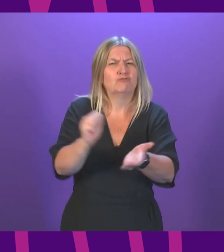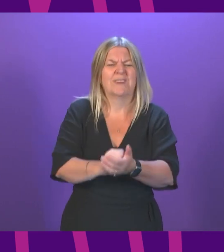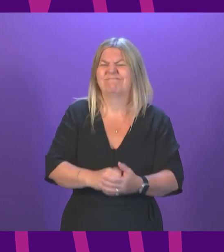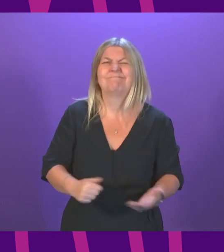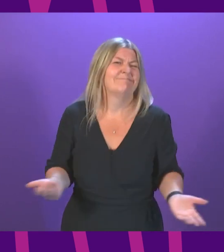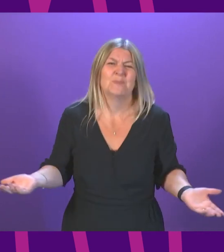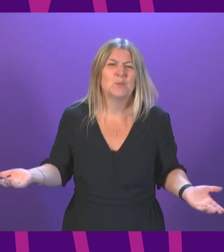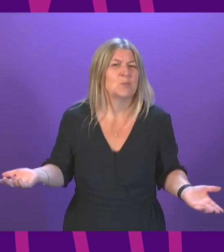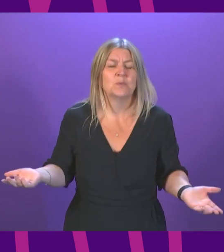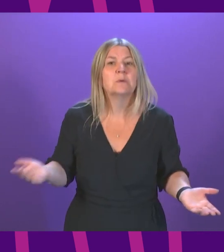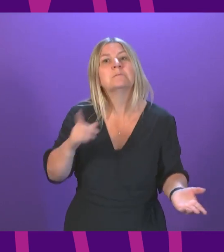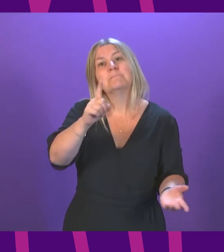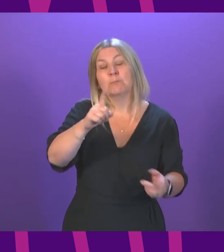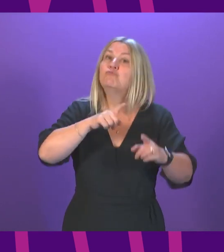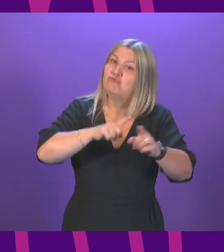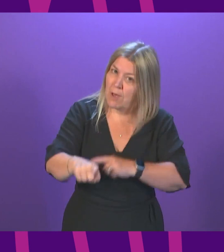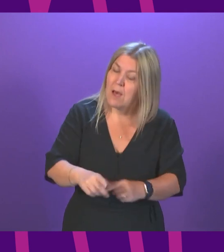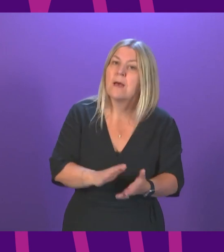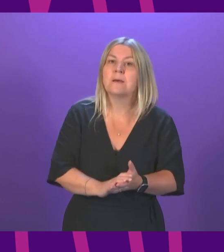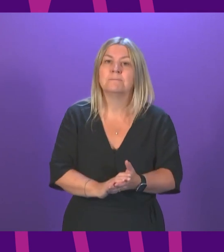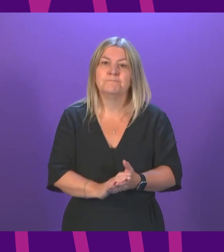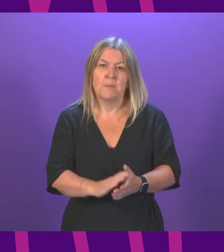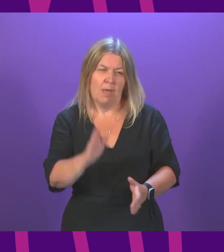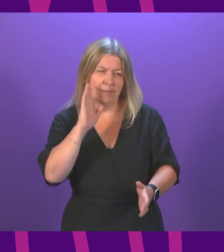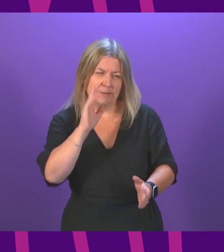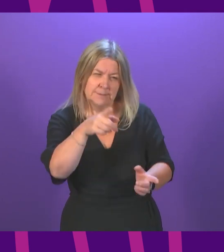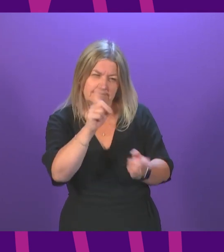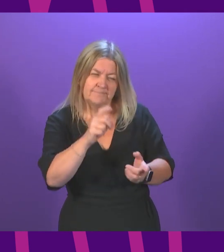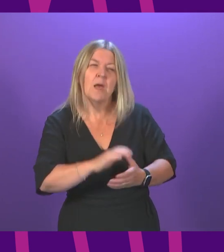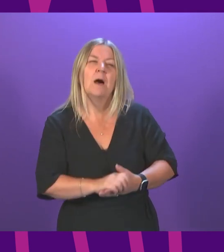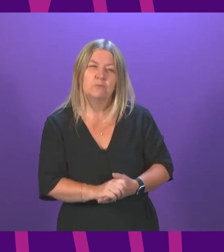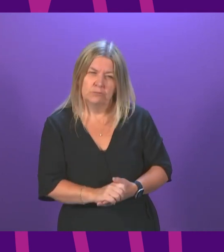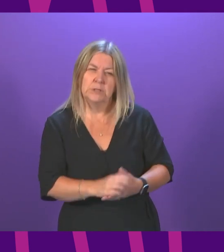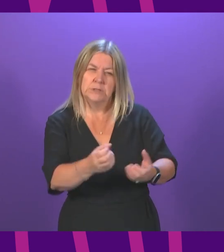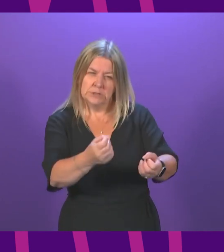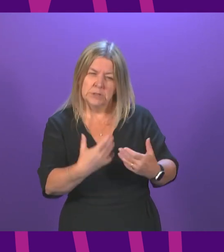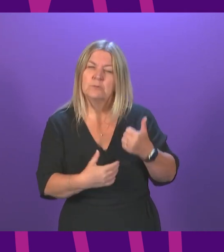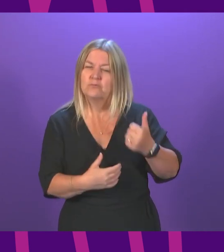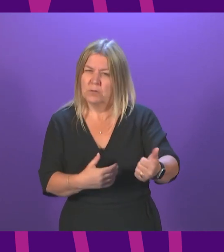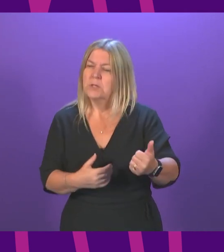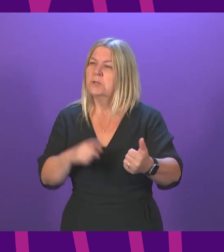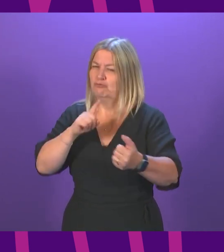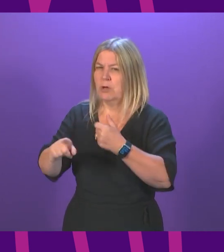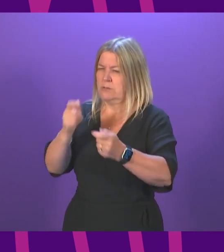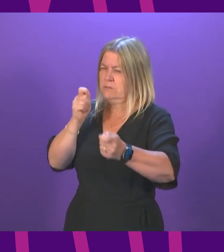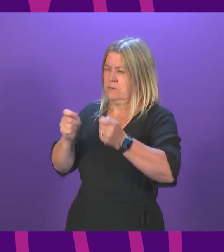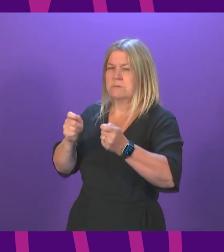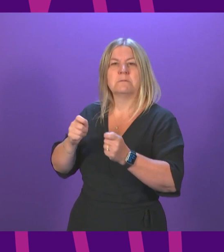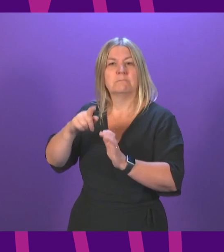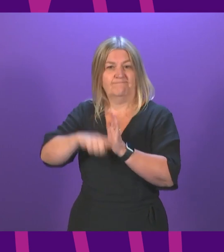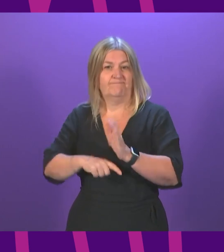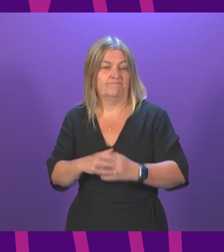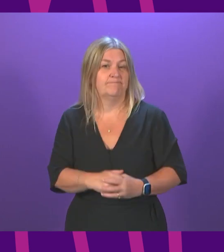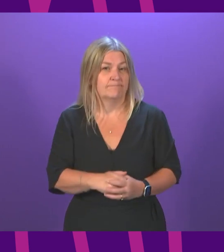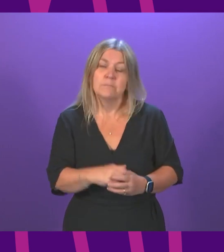we're trying to do here. But we try to get them right. We listen and we rectify when we are clear we've got something wrong. And that's what we will continue